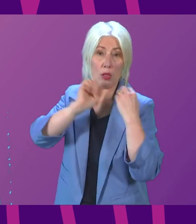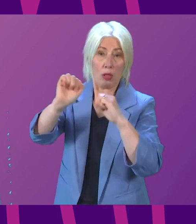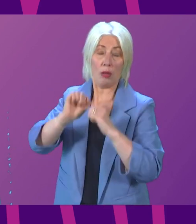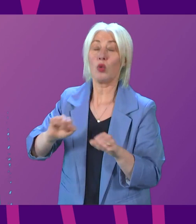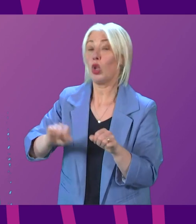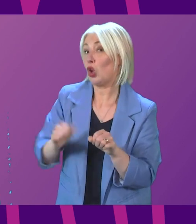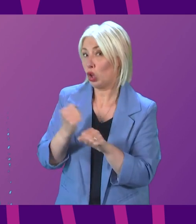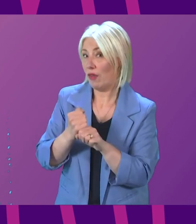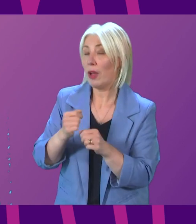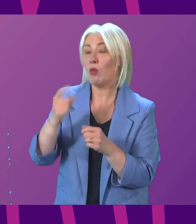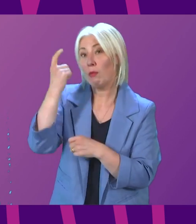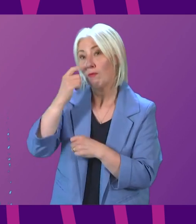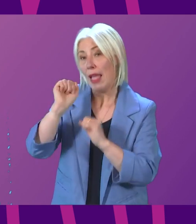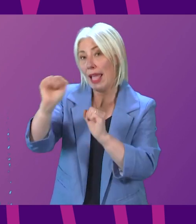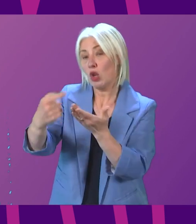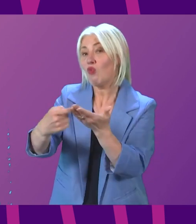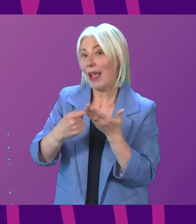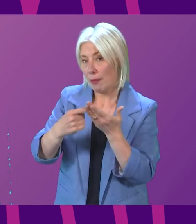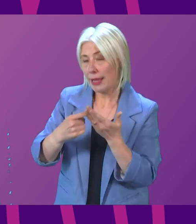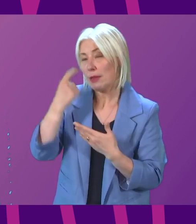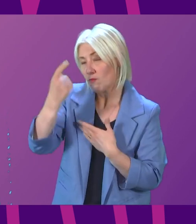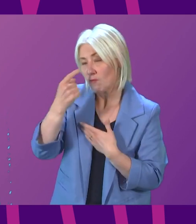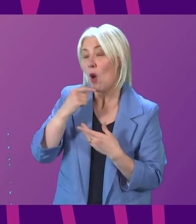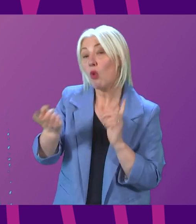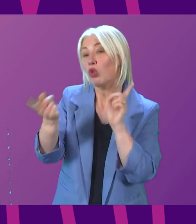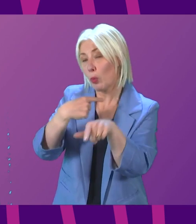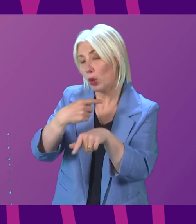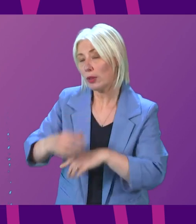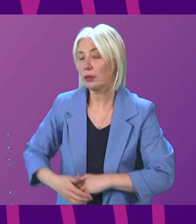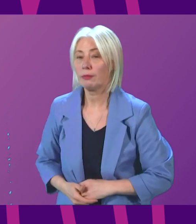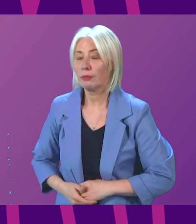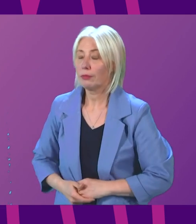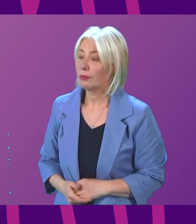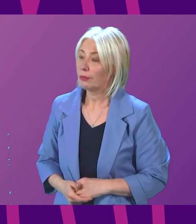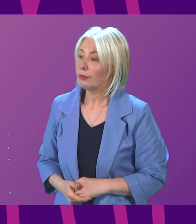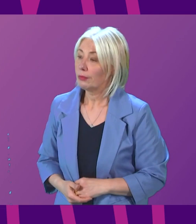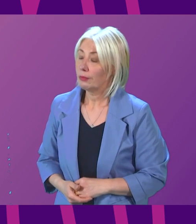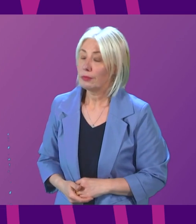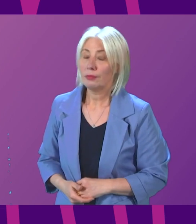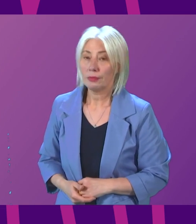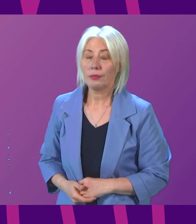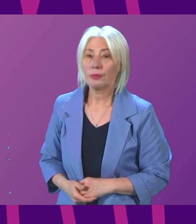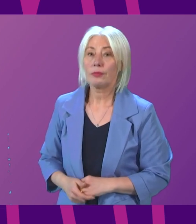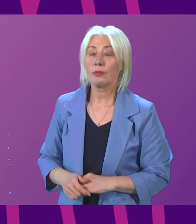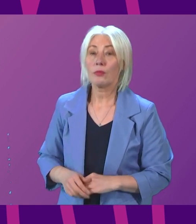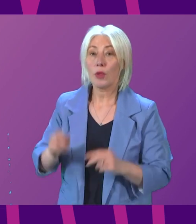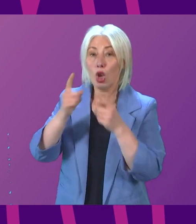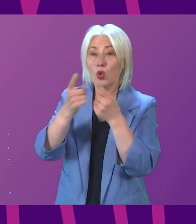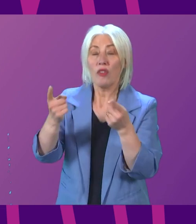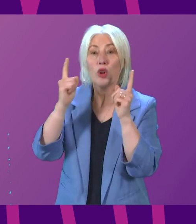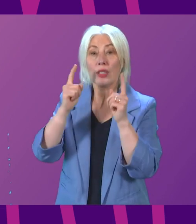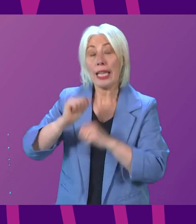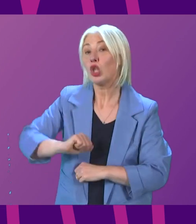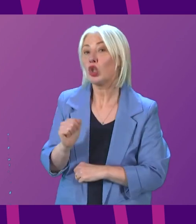consider all of his recommendations carefully and respond in due course. Pam Gossel. Thank you, Presiding Officer. Universities Scotland